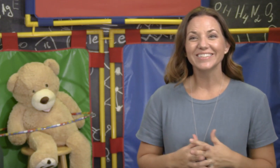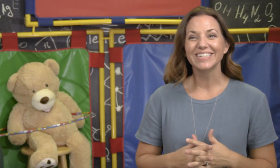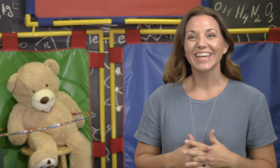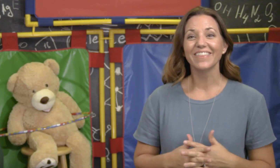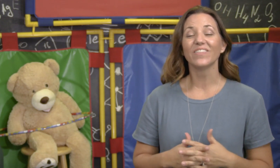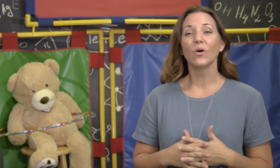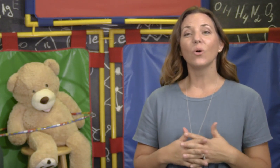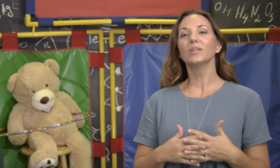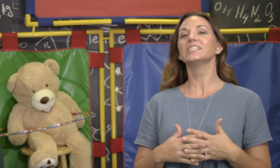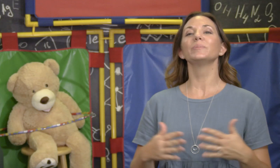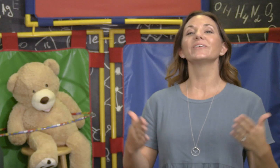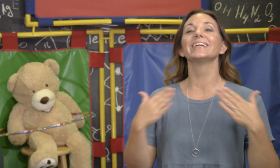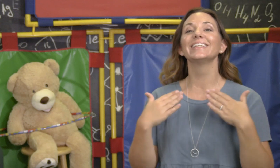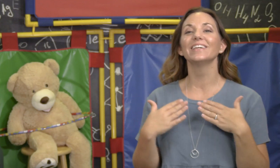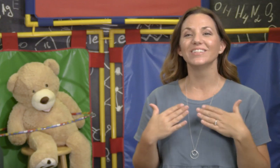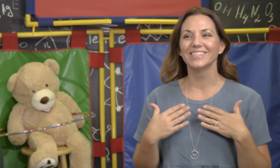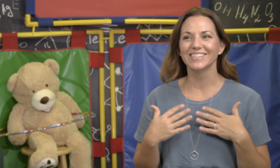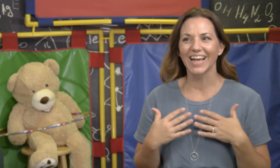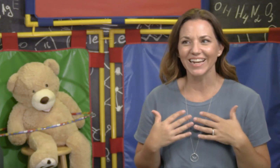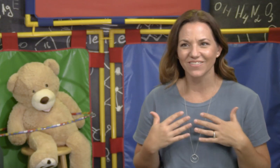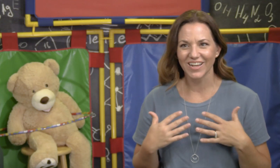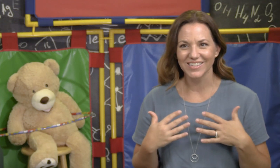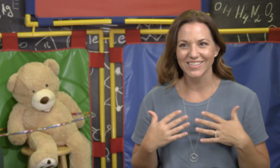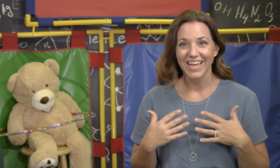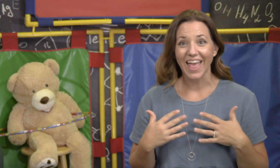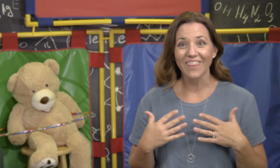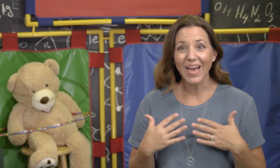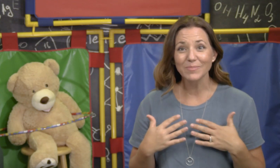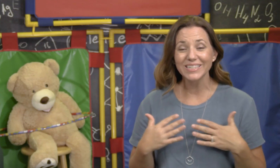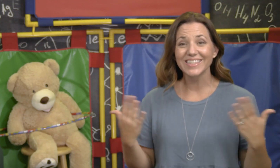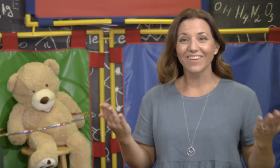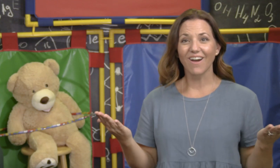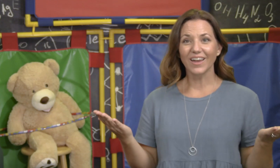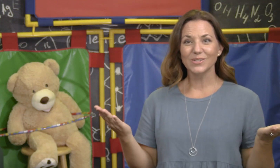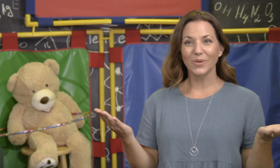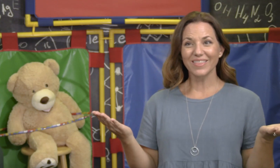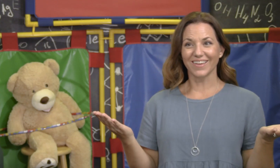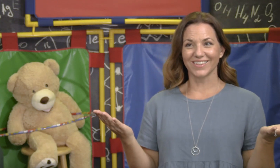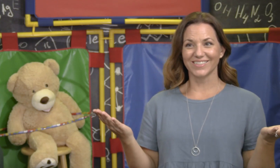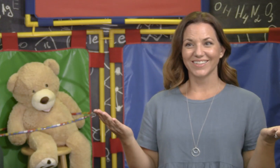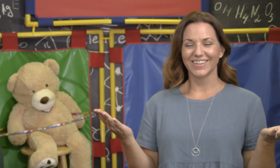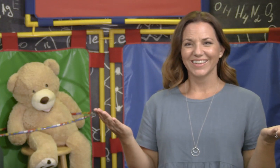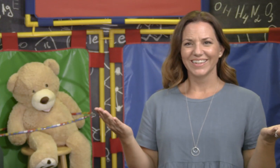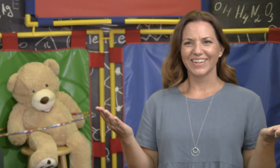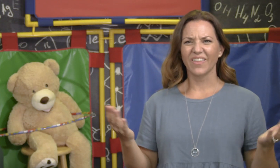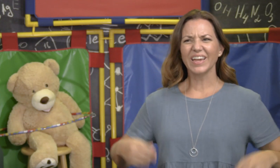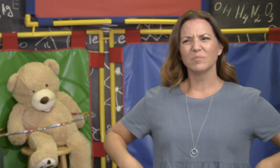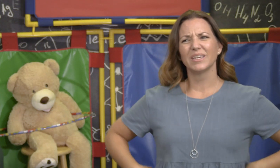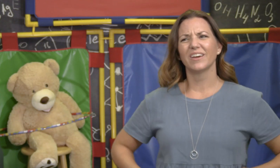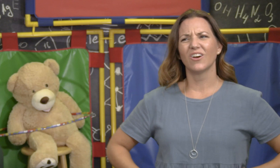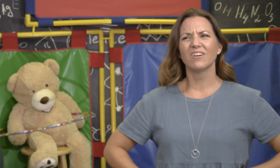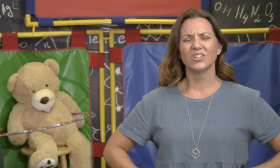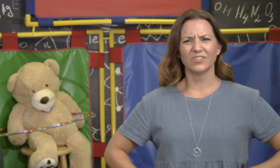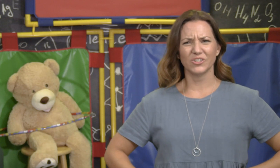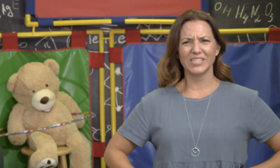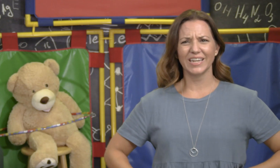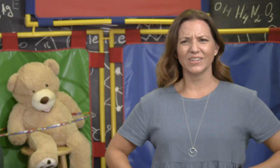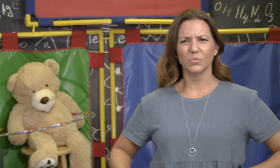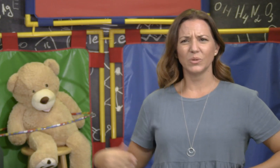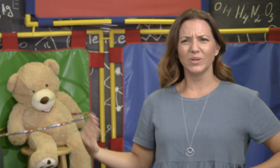today that the Holy Spirit can live inside of us and that means that God is with us. Now that can be kind of hard to understand when we